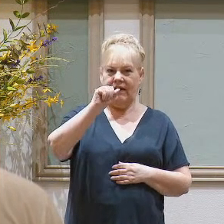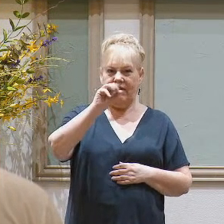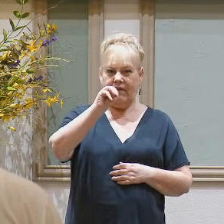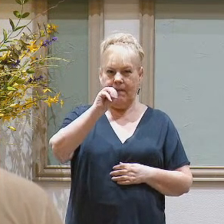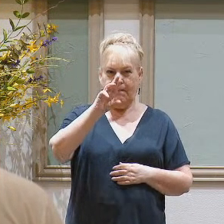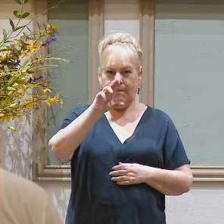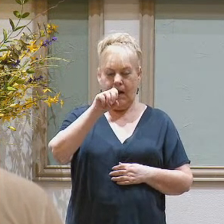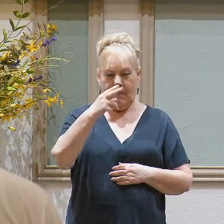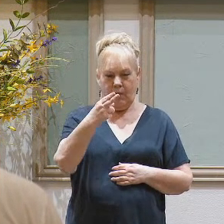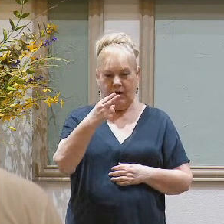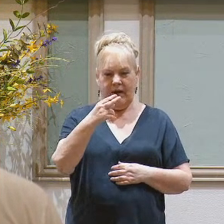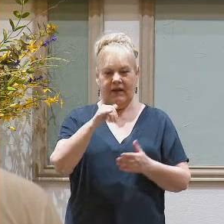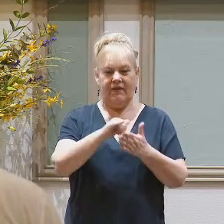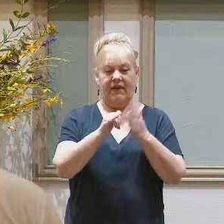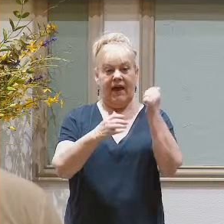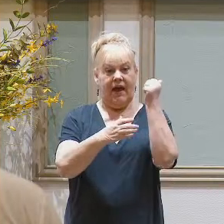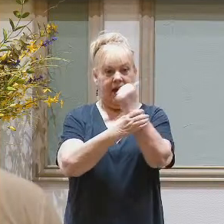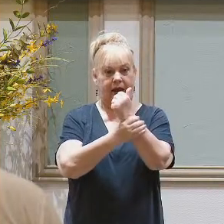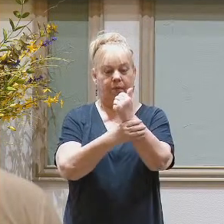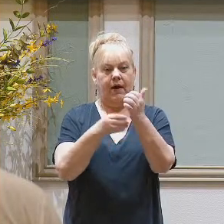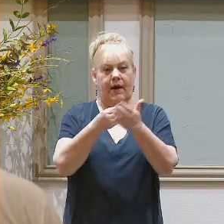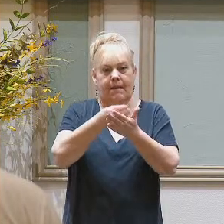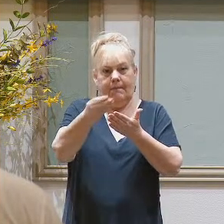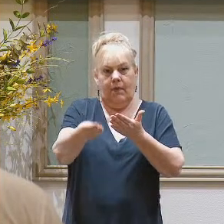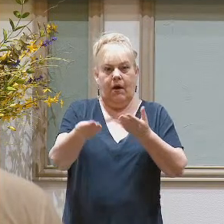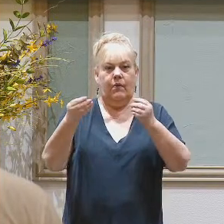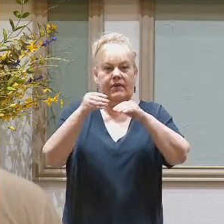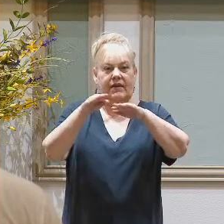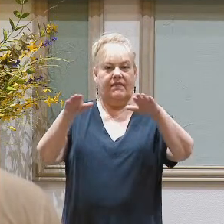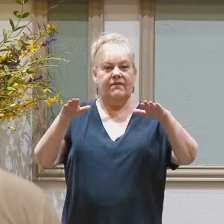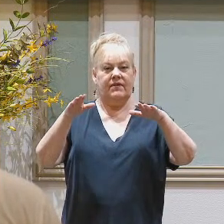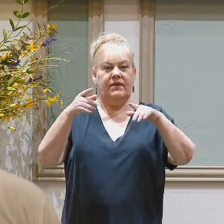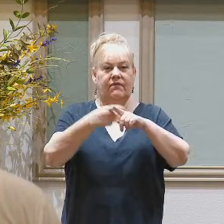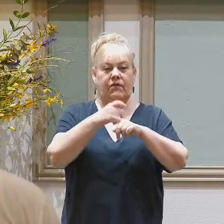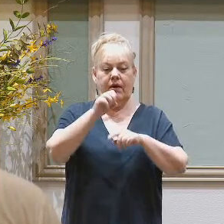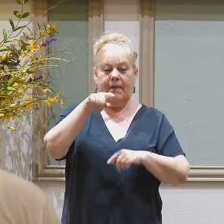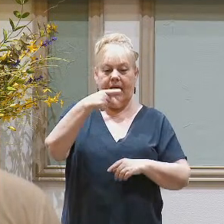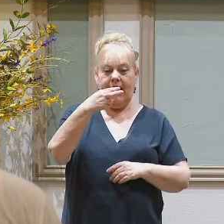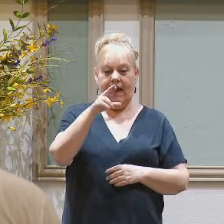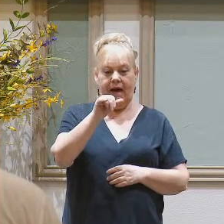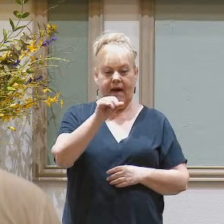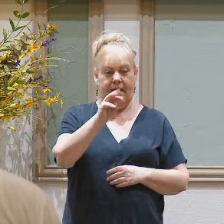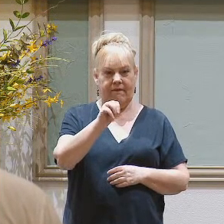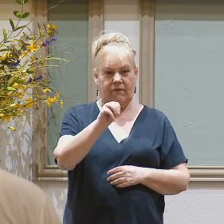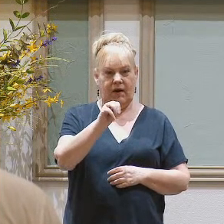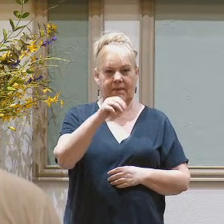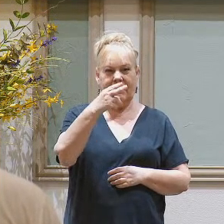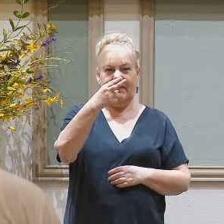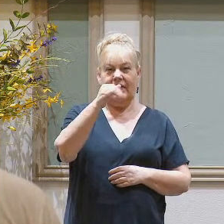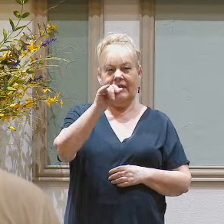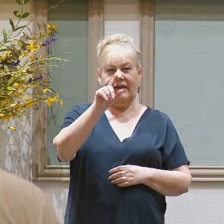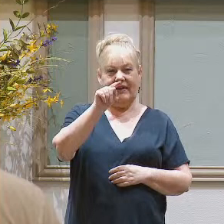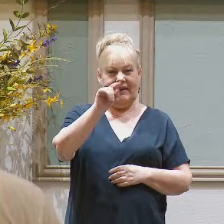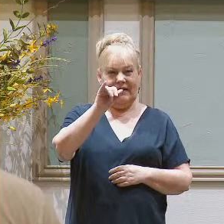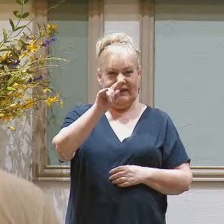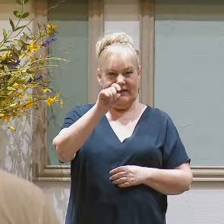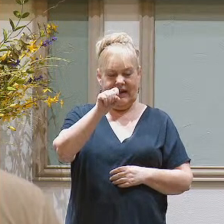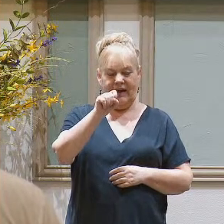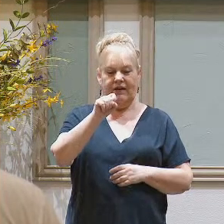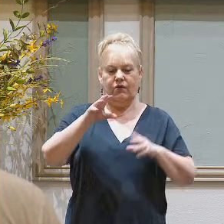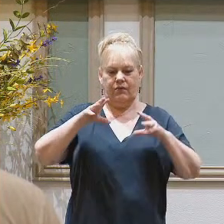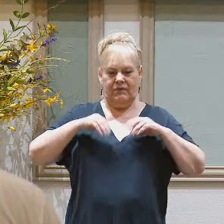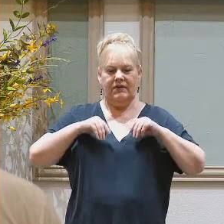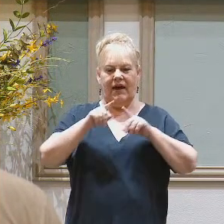which Abraham bought with the field from Ephron, the Hittite, to possess as a